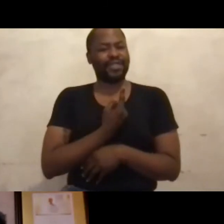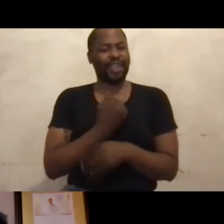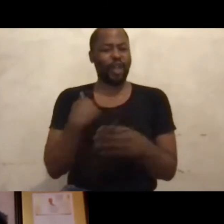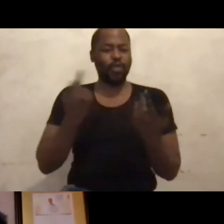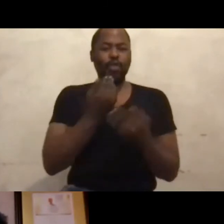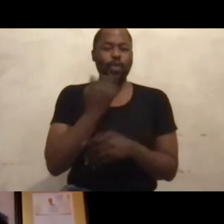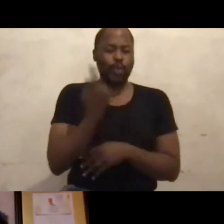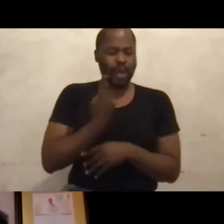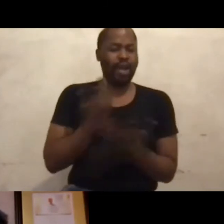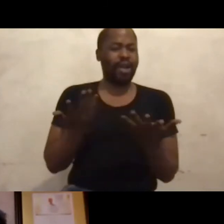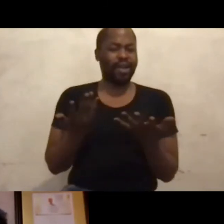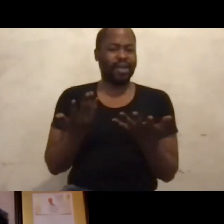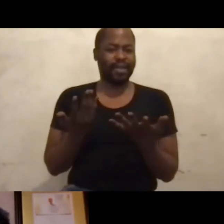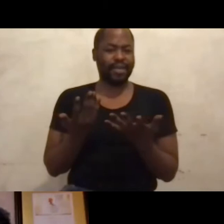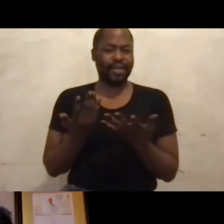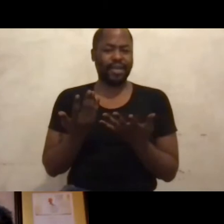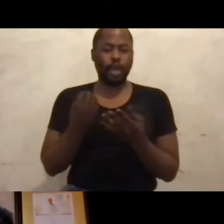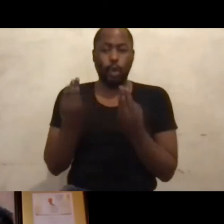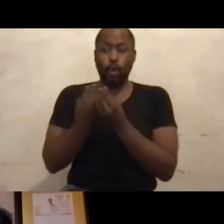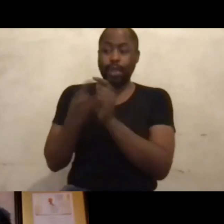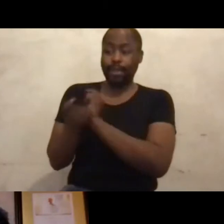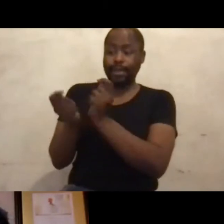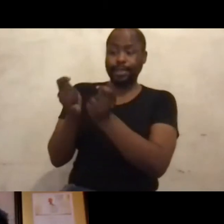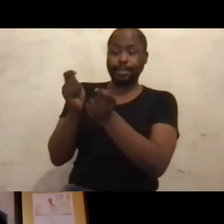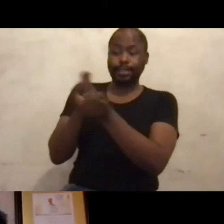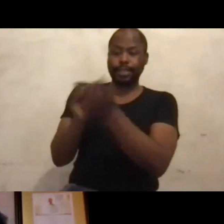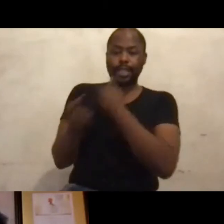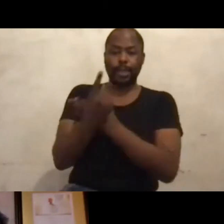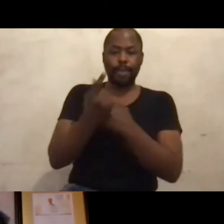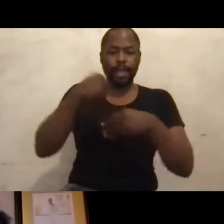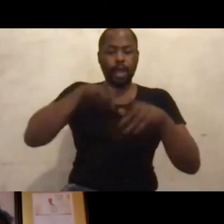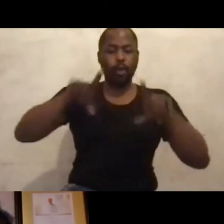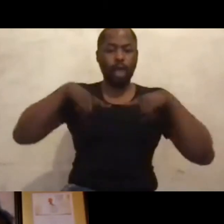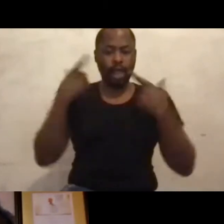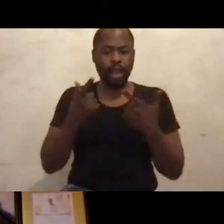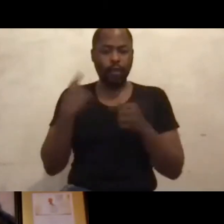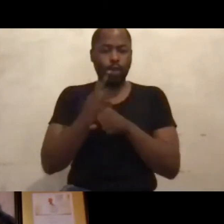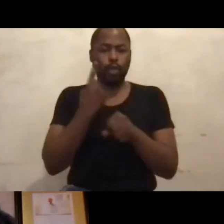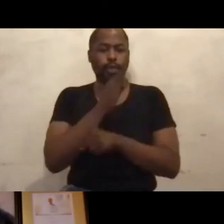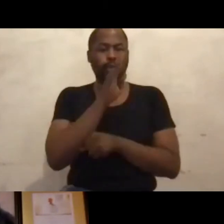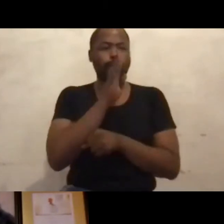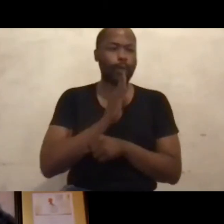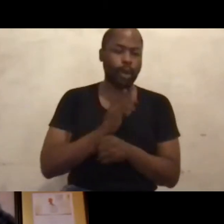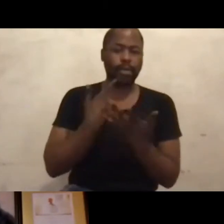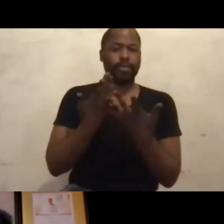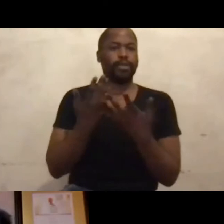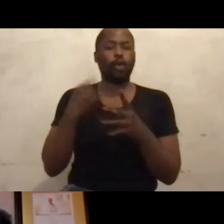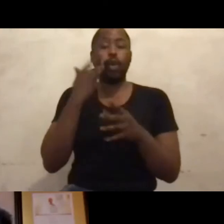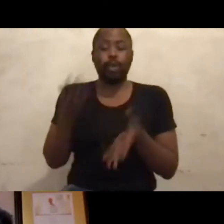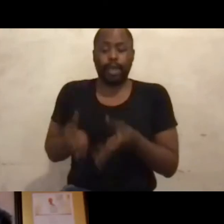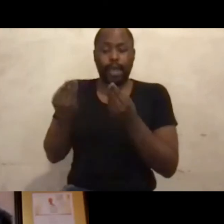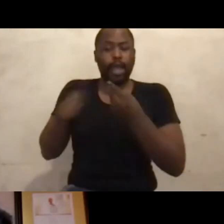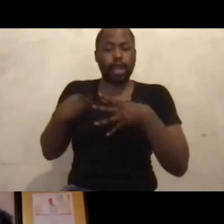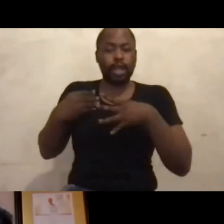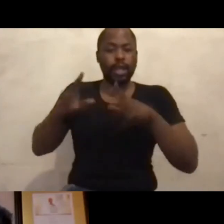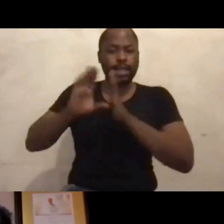Accept ourselves with the changes that are happening in our lives when we acquire disability. Accept yourself and love